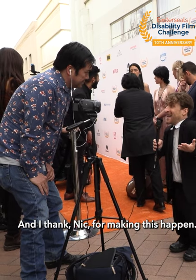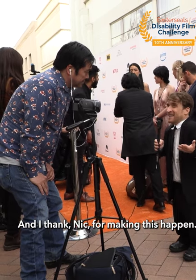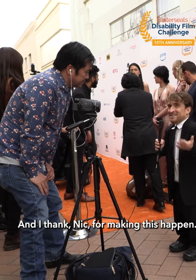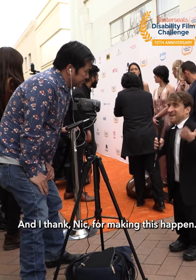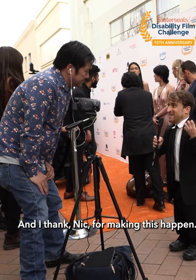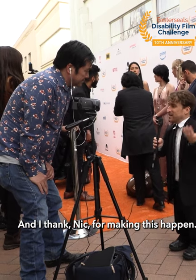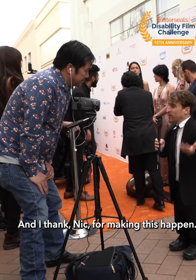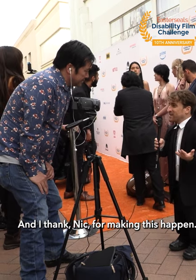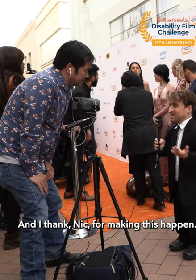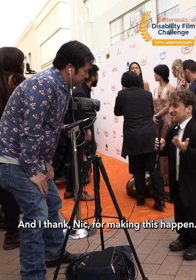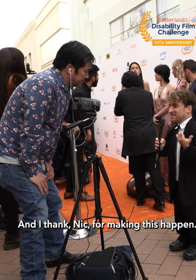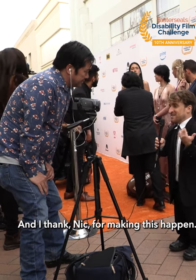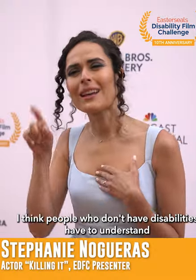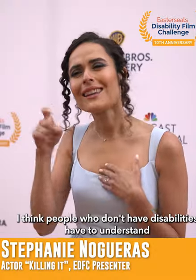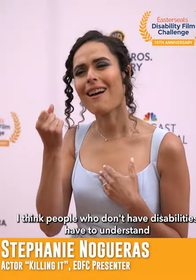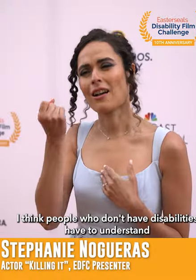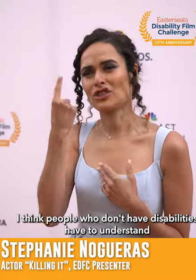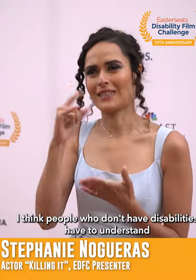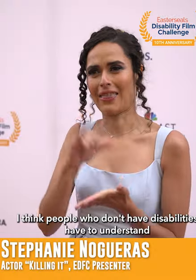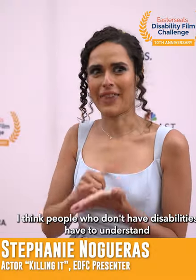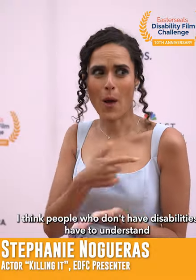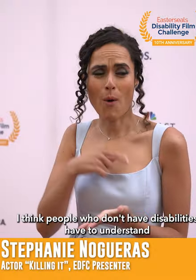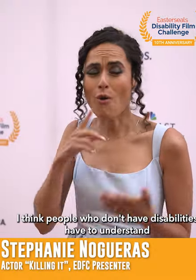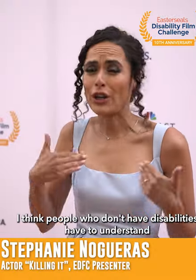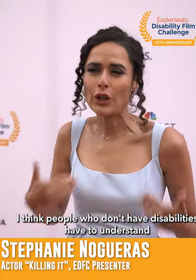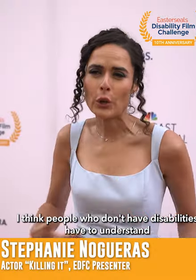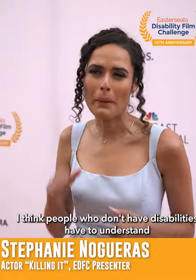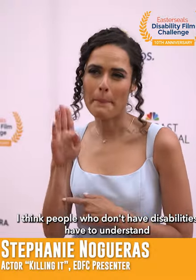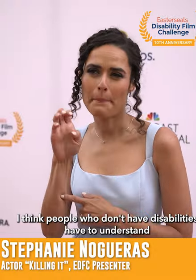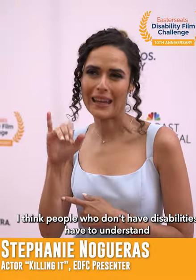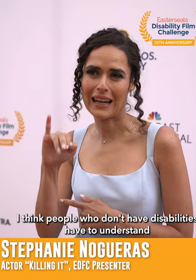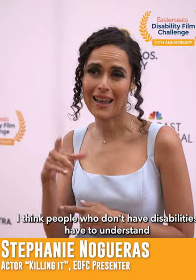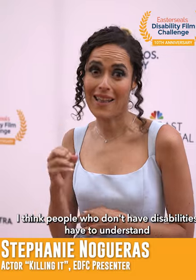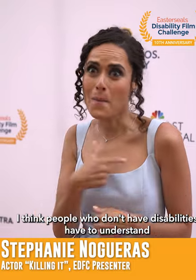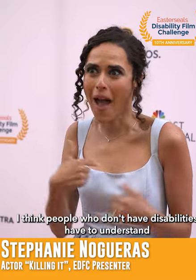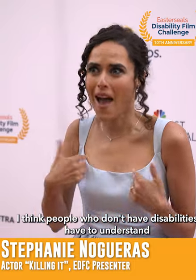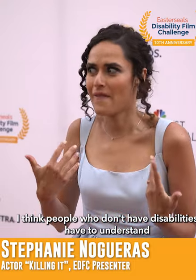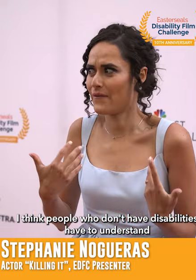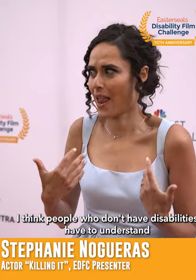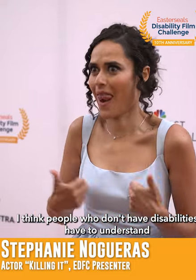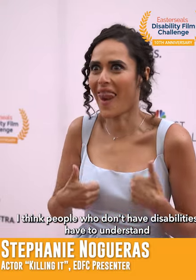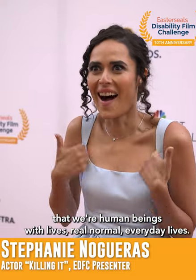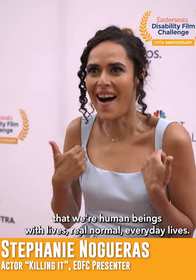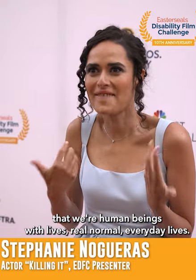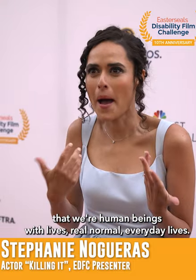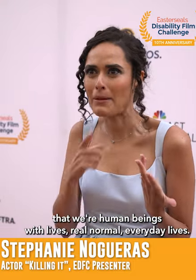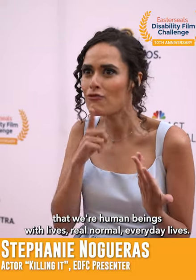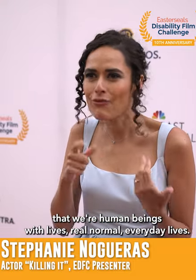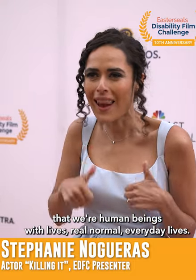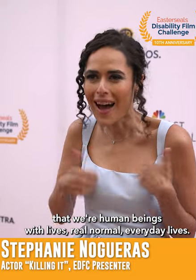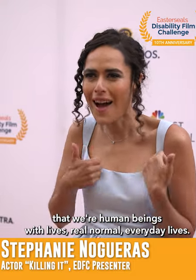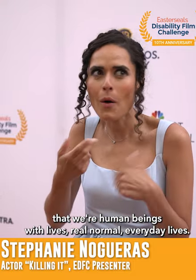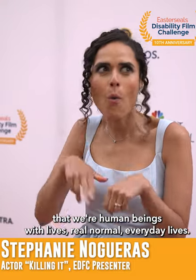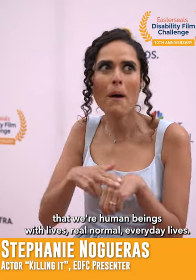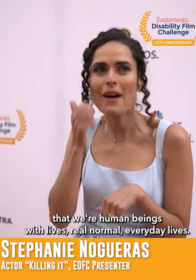Nick for making this happen. I think people who don't have disabilities have to understand that we're human beings with lives,